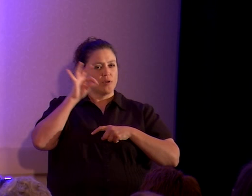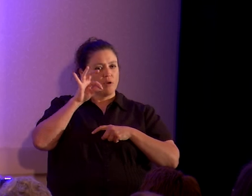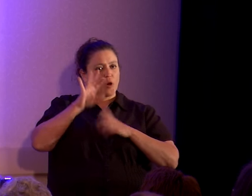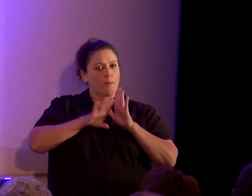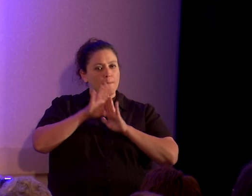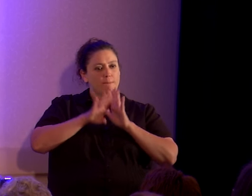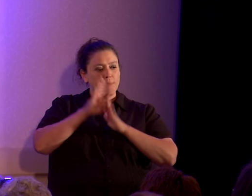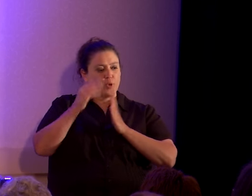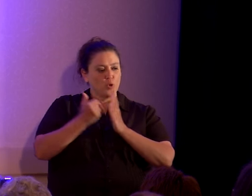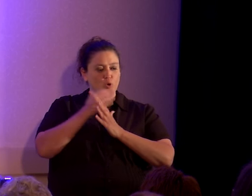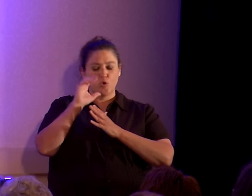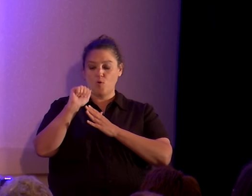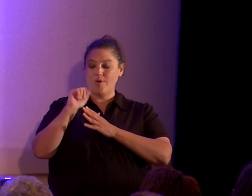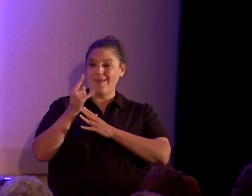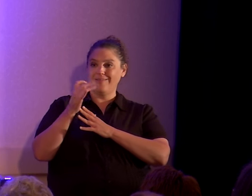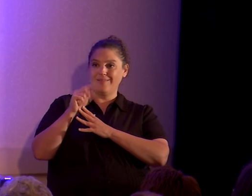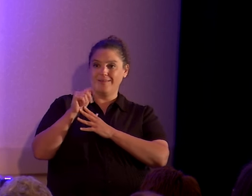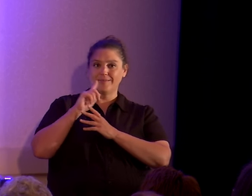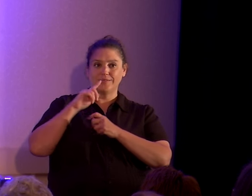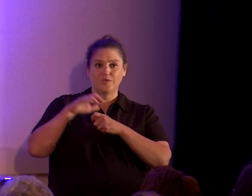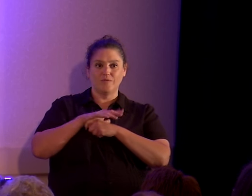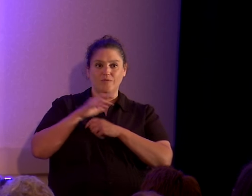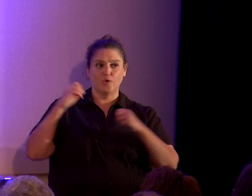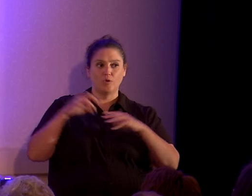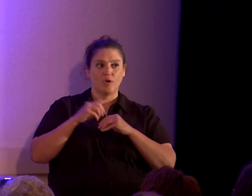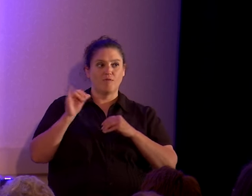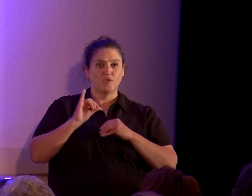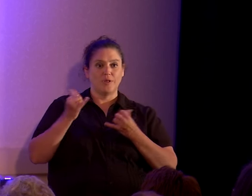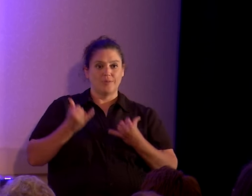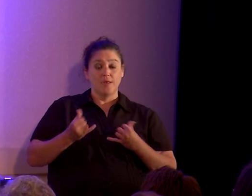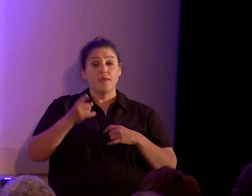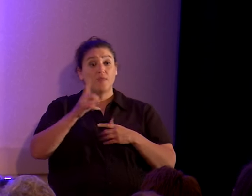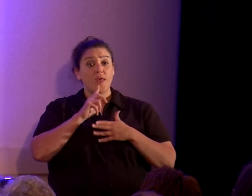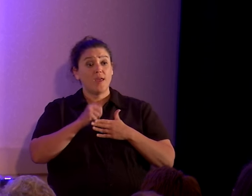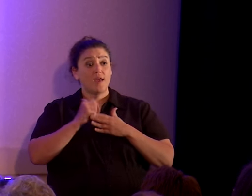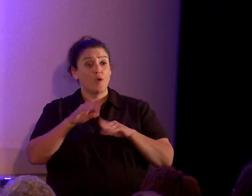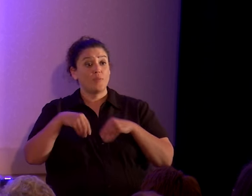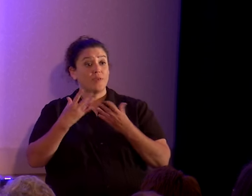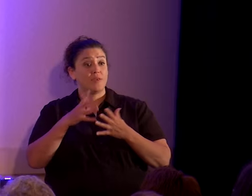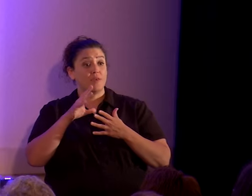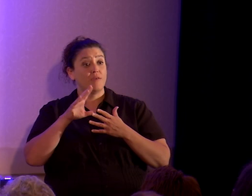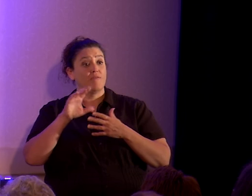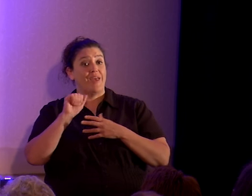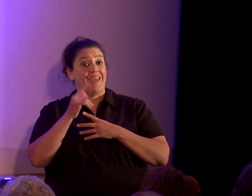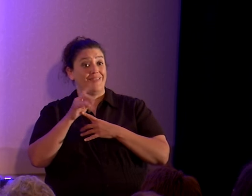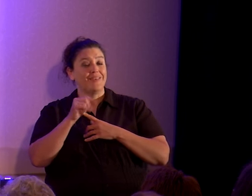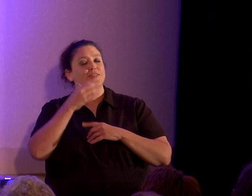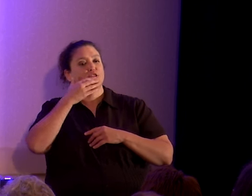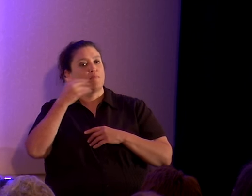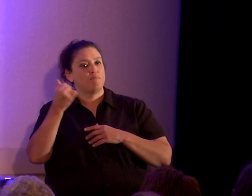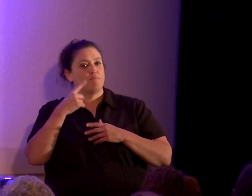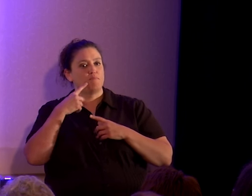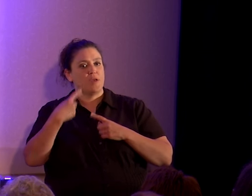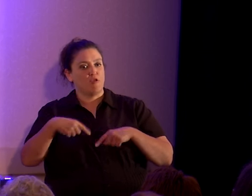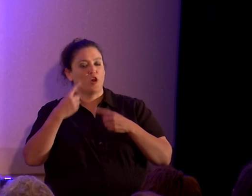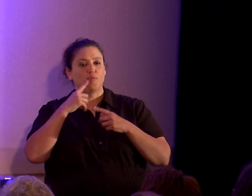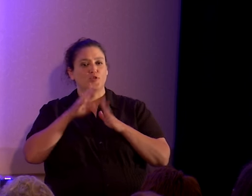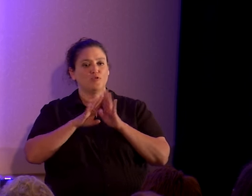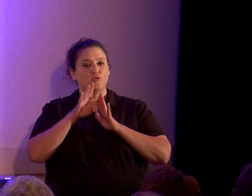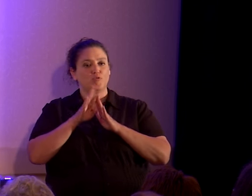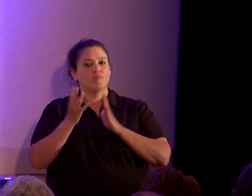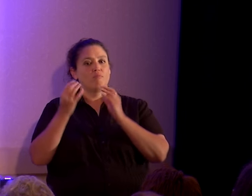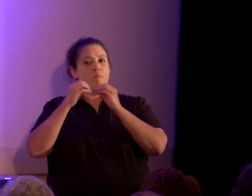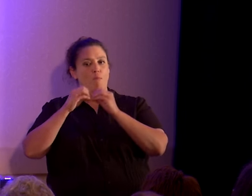to fill conferences like this. They help give atheists better arguments to create more atheists